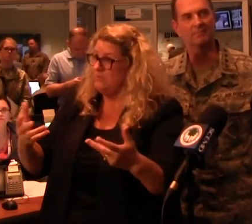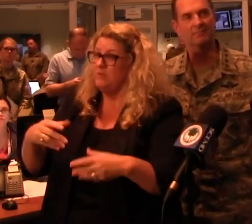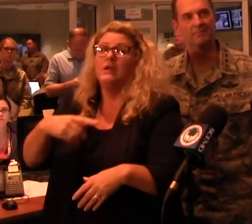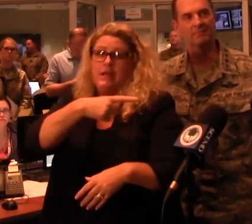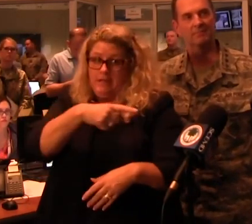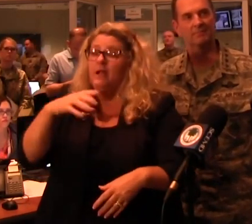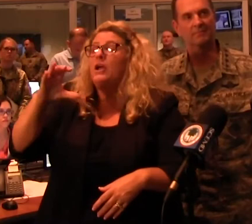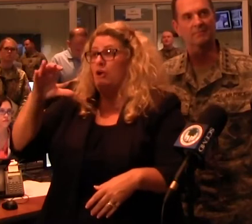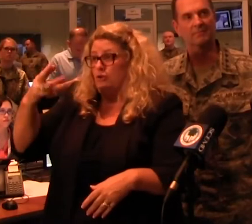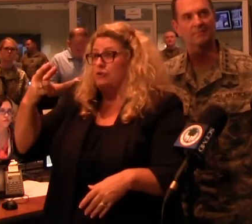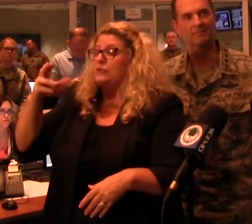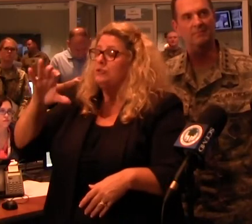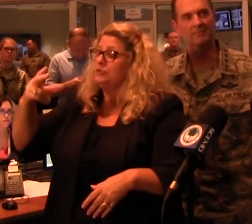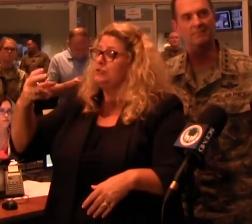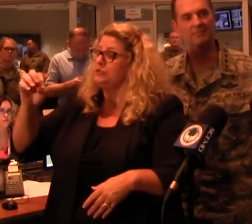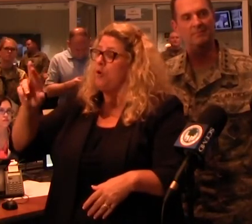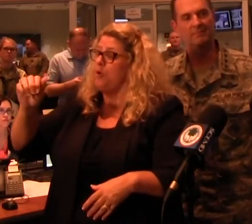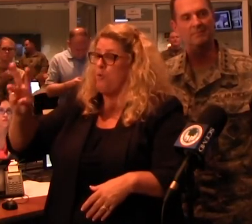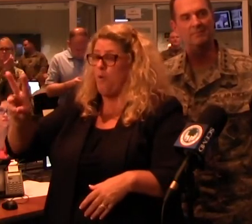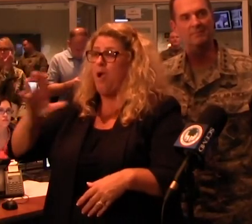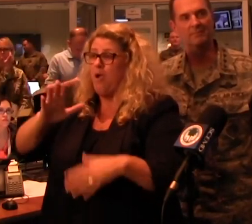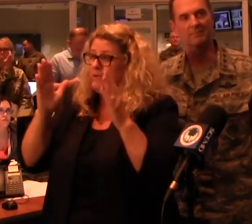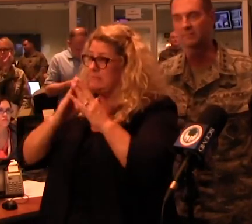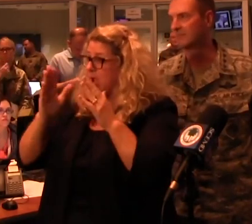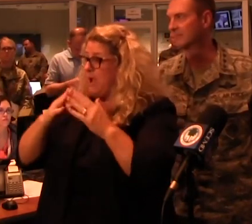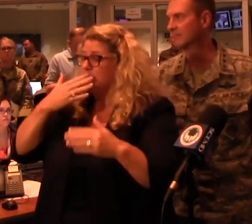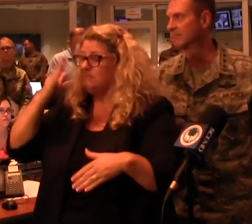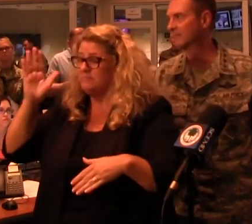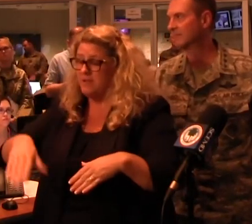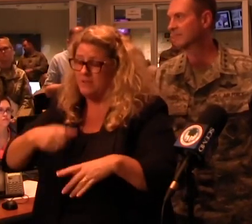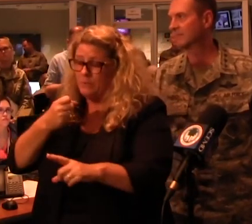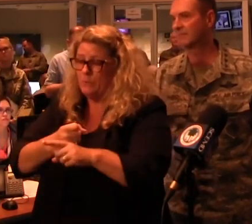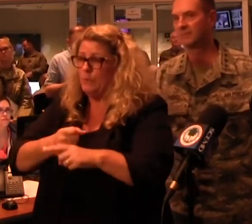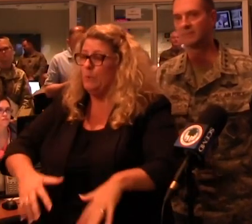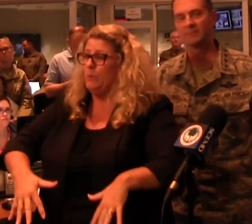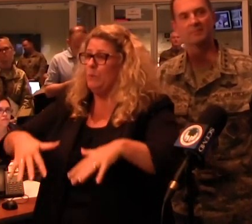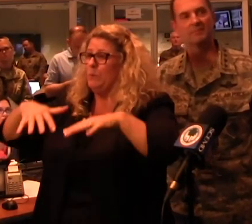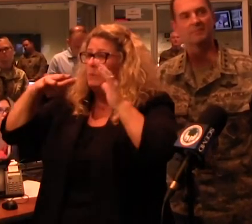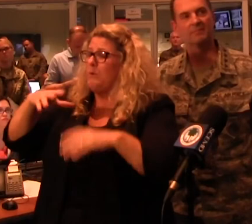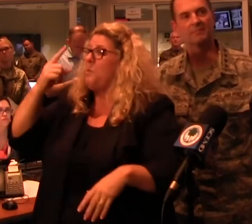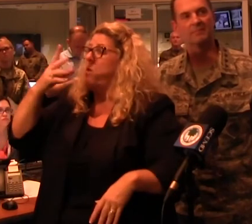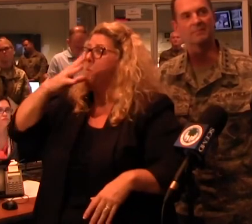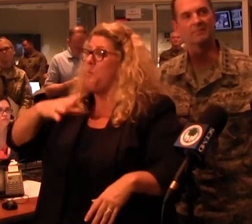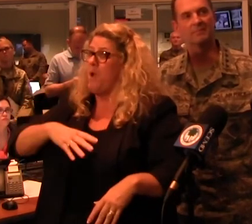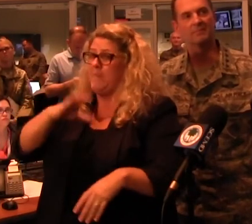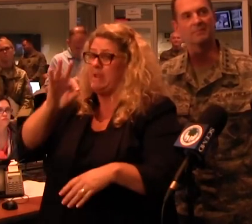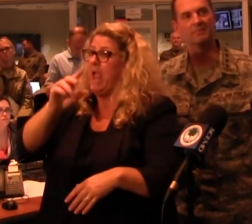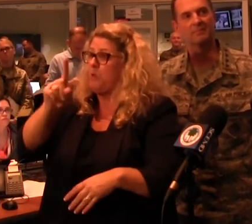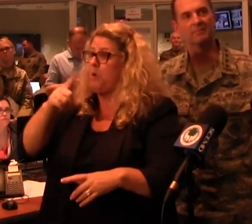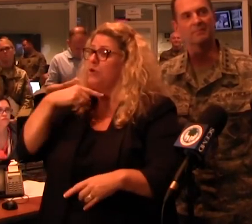were under water two days ago. The entire town was under water. And there was one lady there, 91 years old, who told